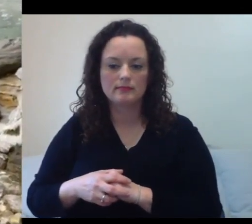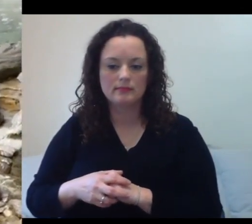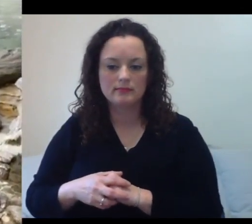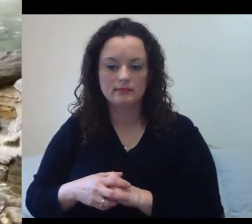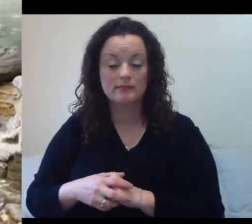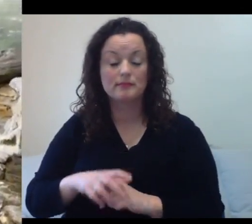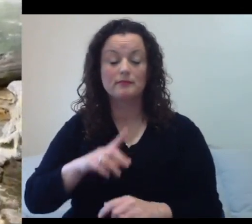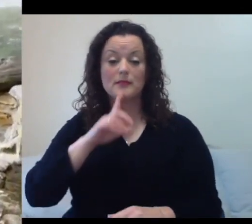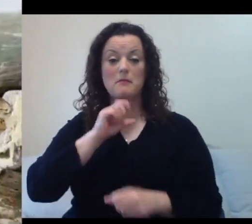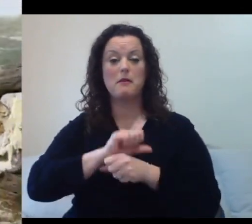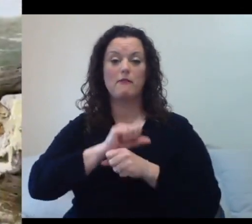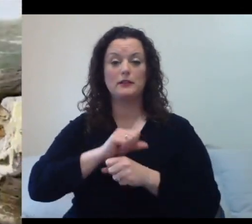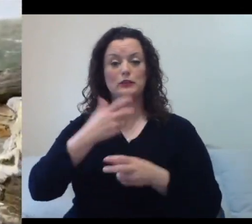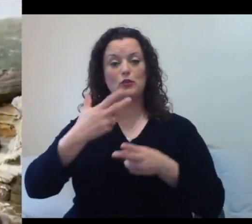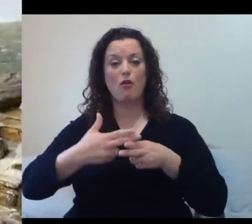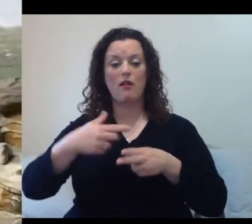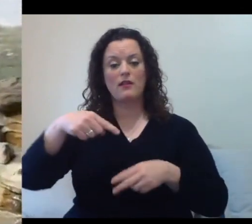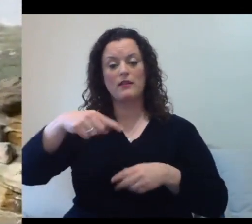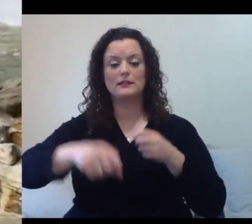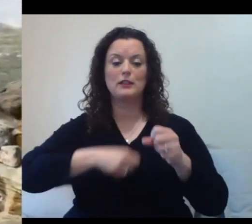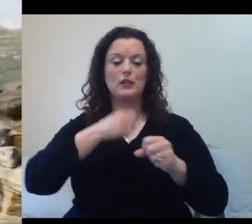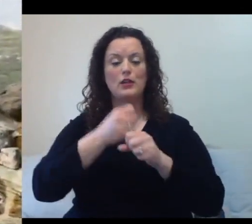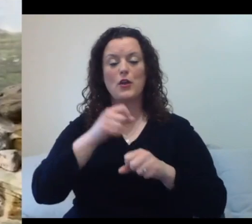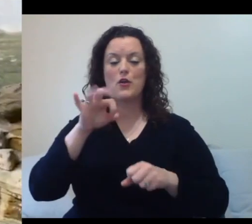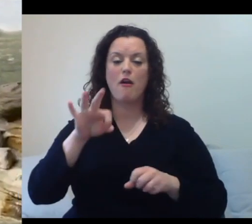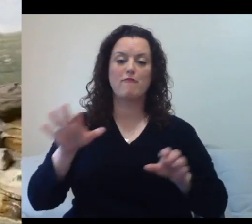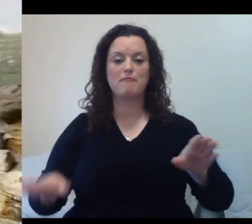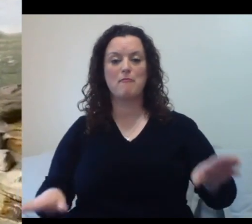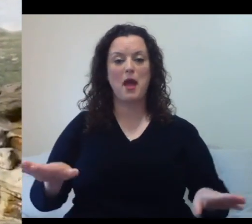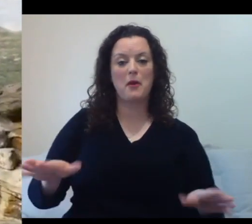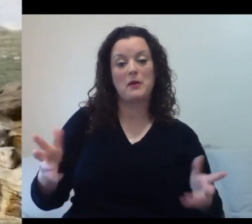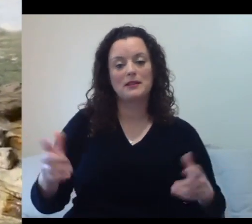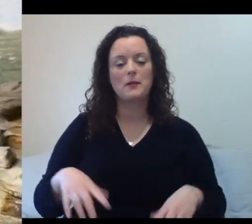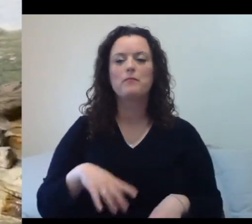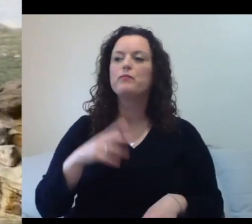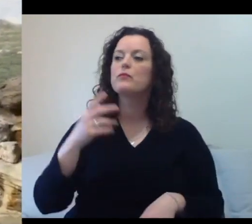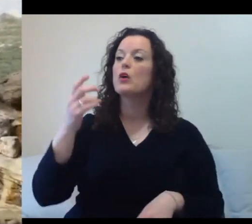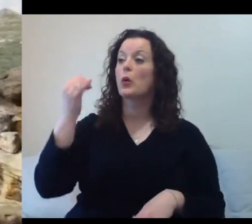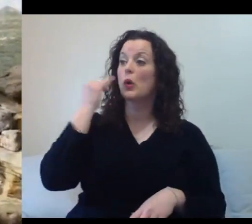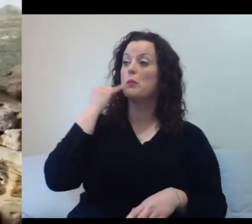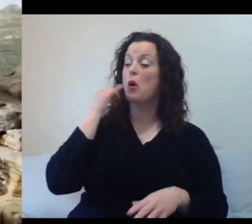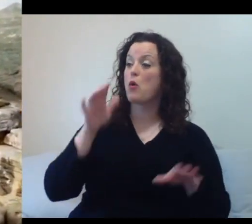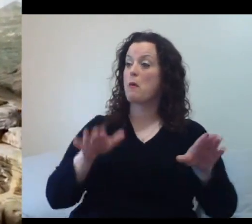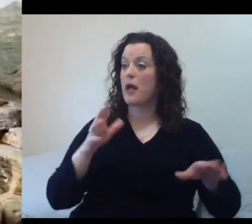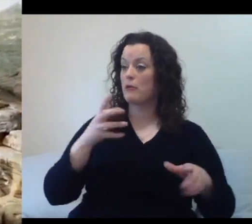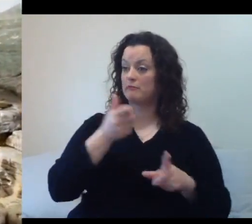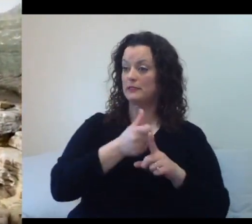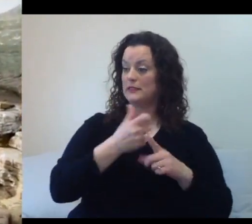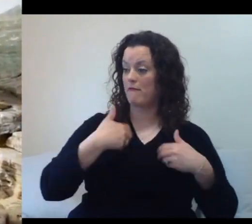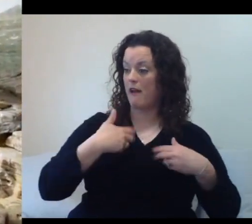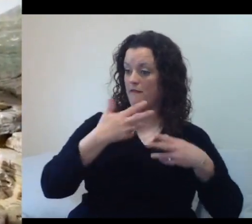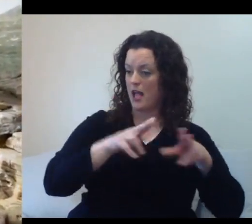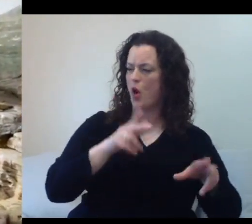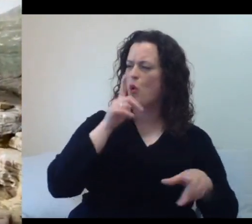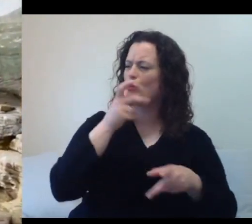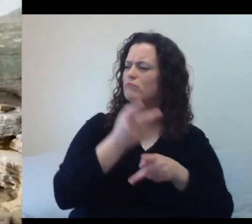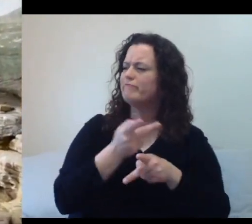When penguins have an egg, who takes care of the egg? So, with all penguin species, with the exception